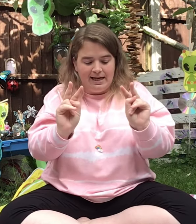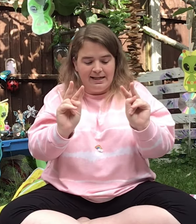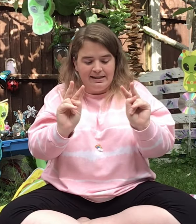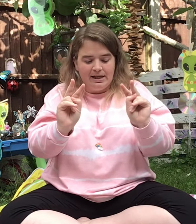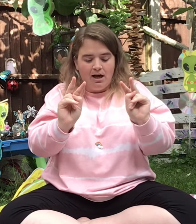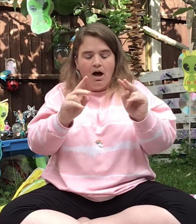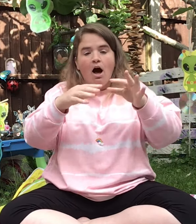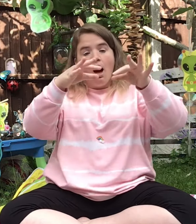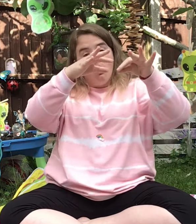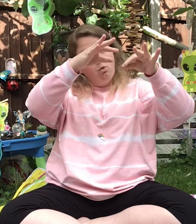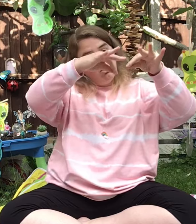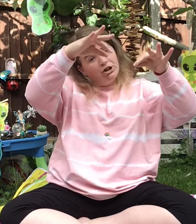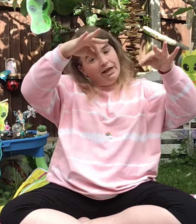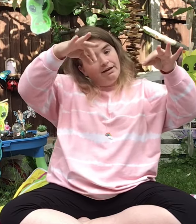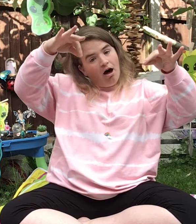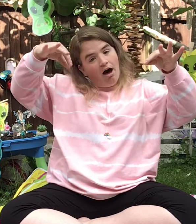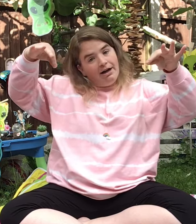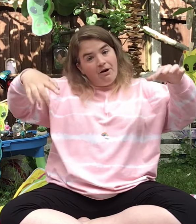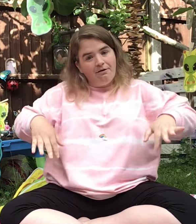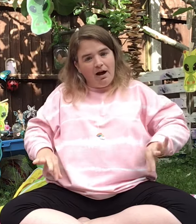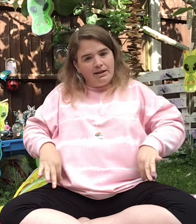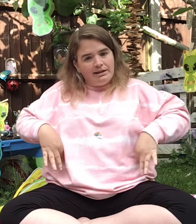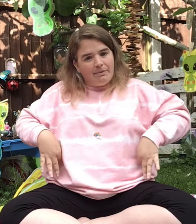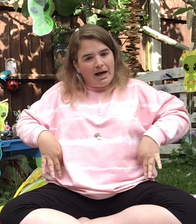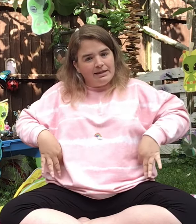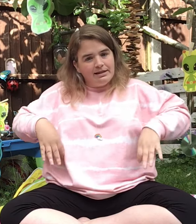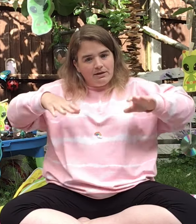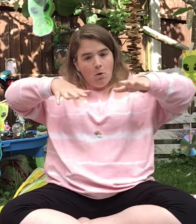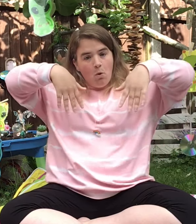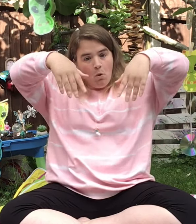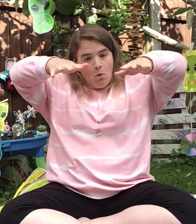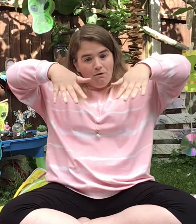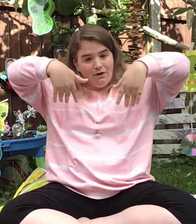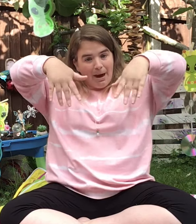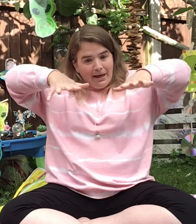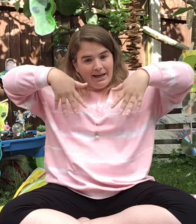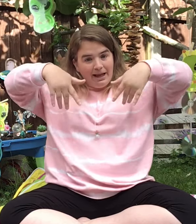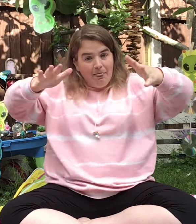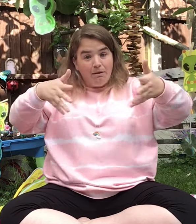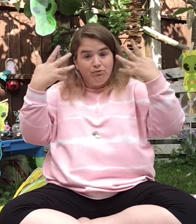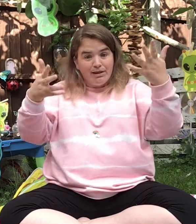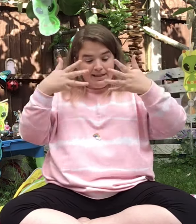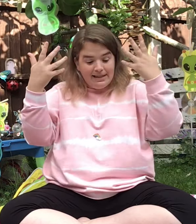a washing line of underpants all flapping in the breeze.